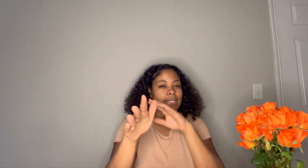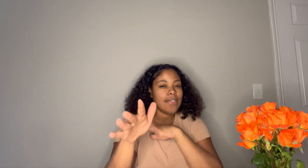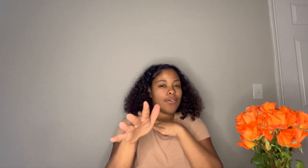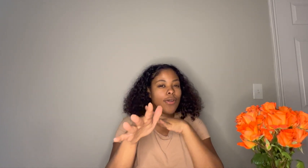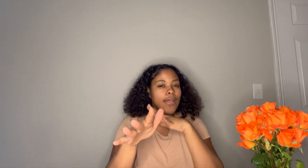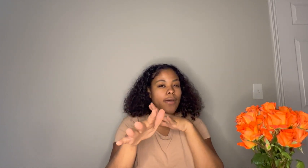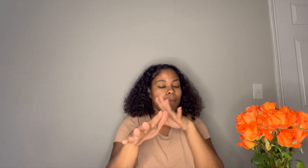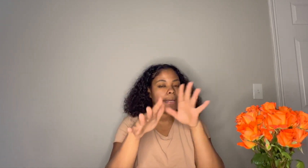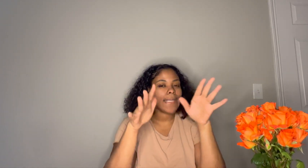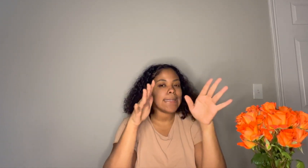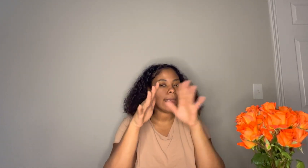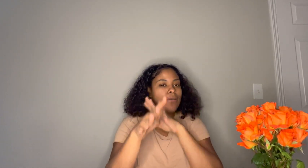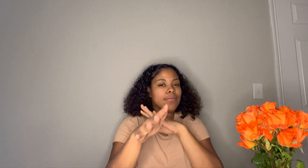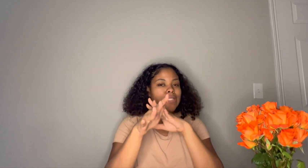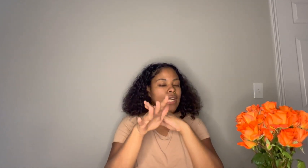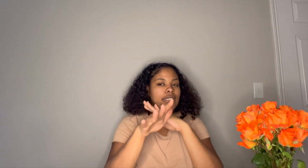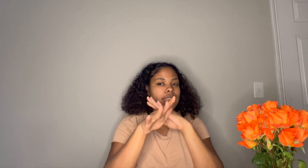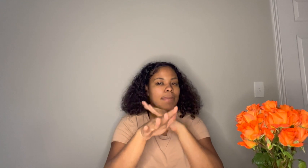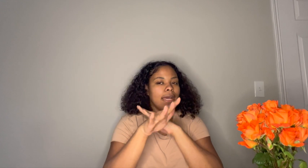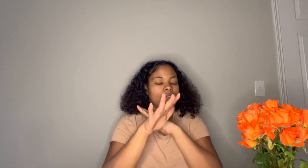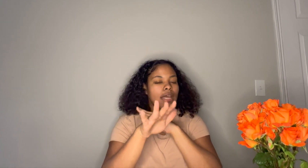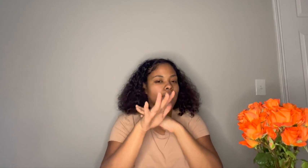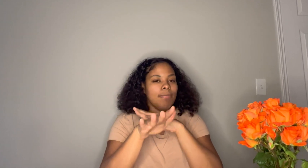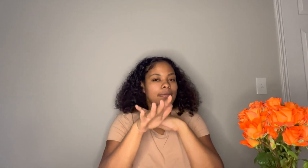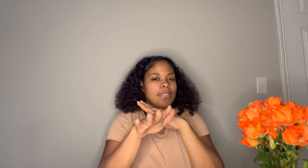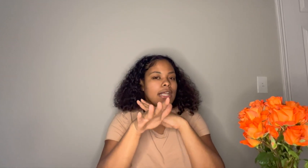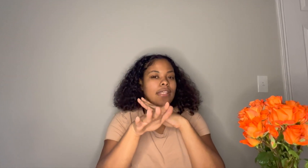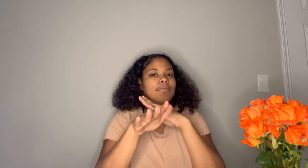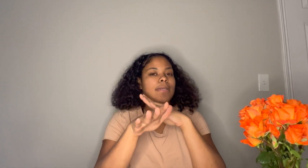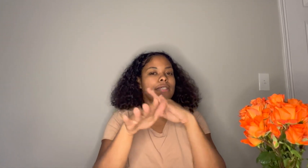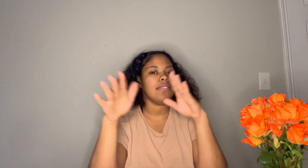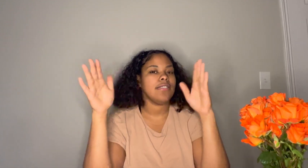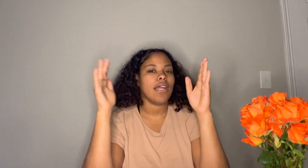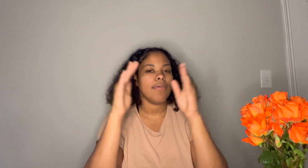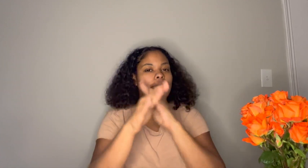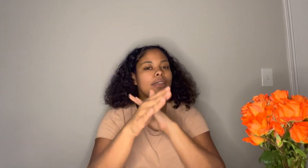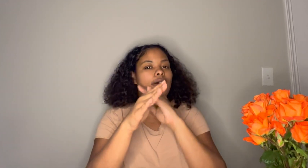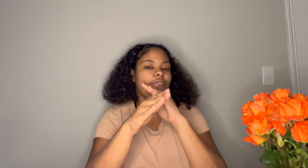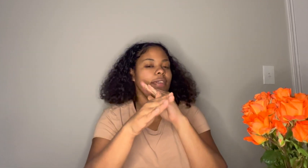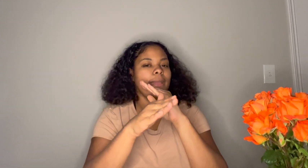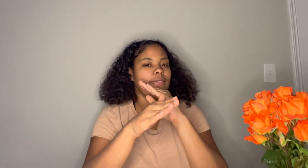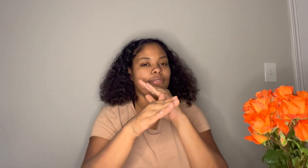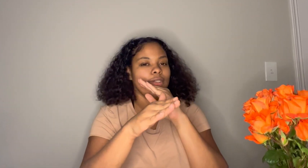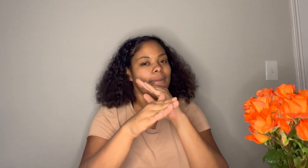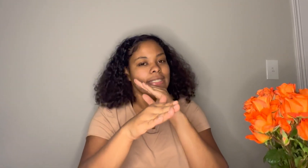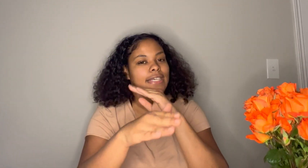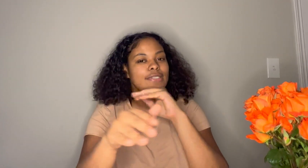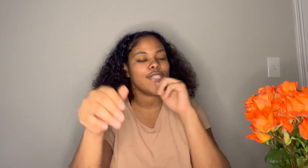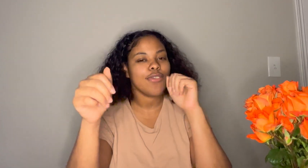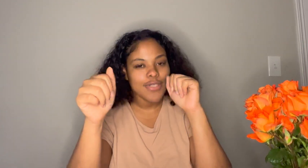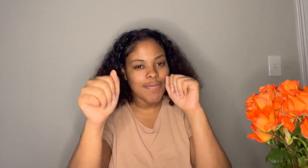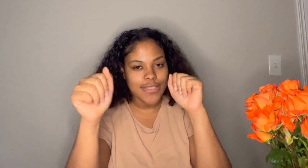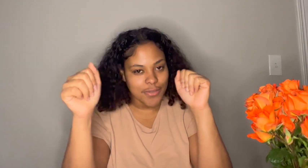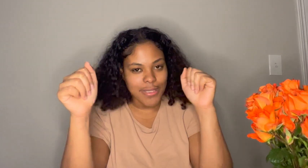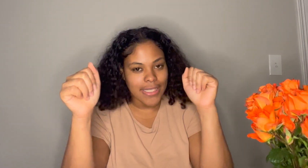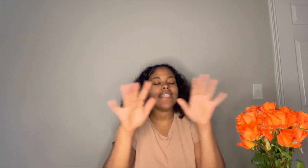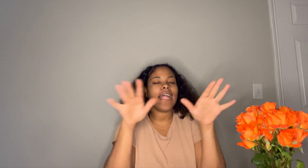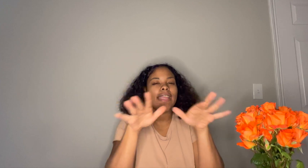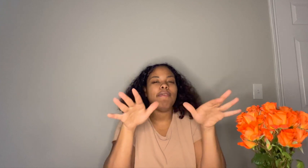a little Krayal but don't be challenging me I don't like when people challenge me because y'all already know I'm gonna make a fool of myself so don't even do it it's not even